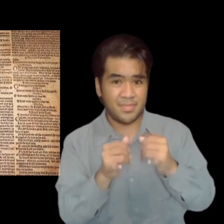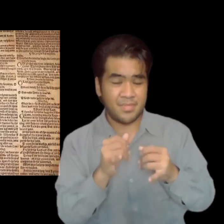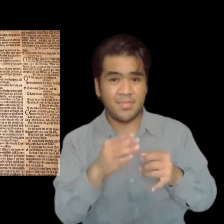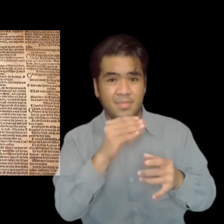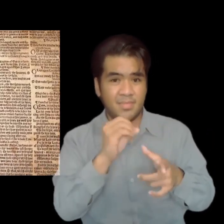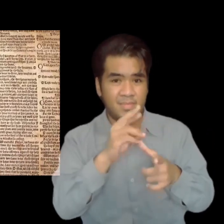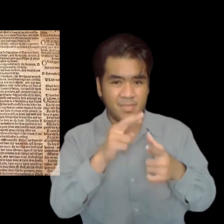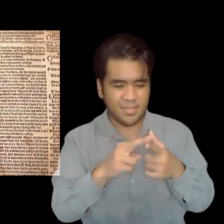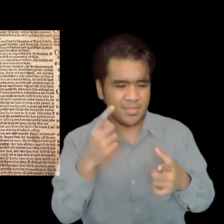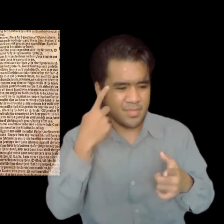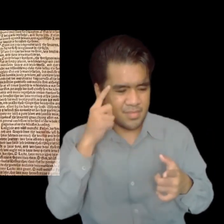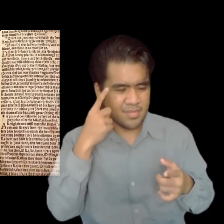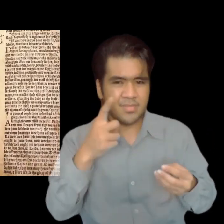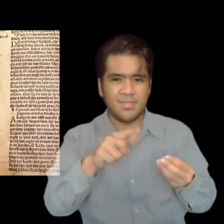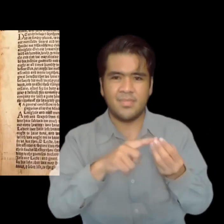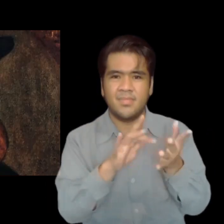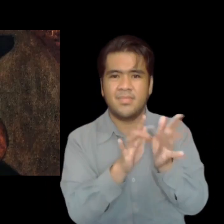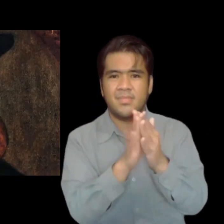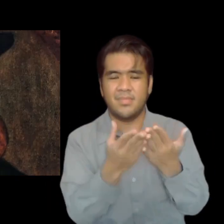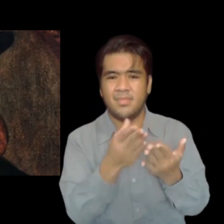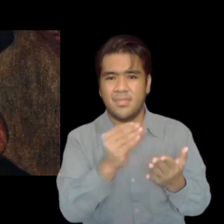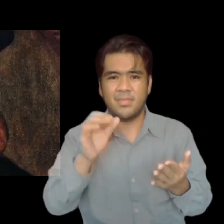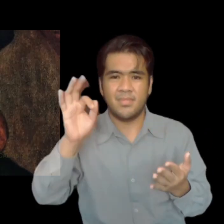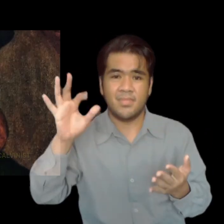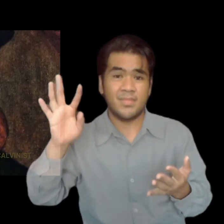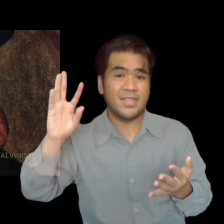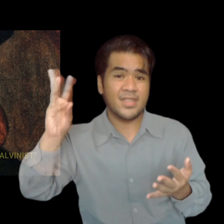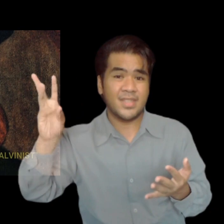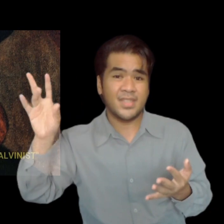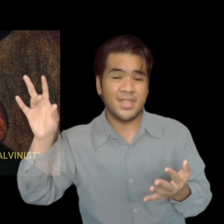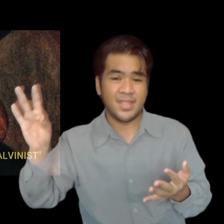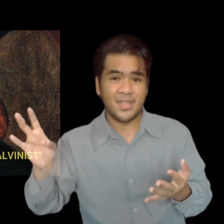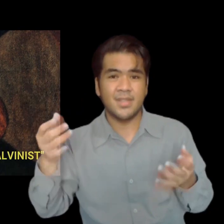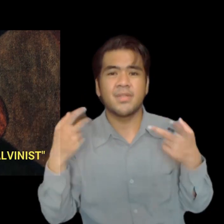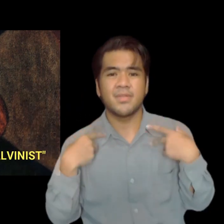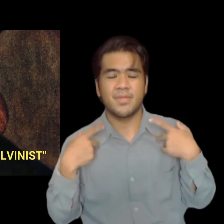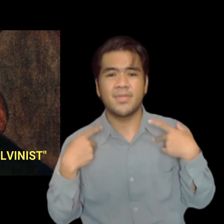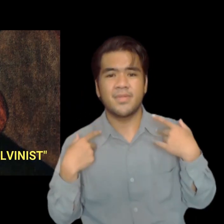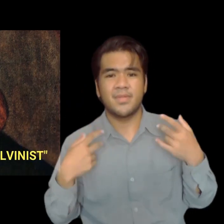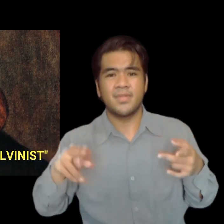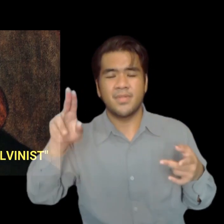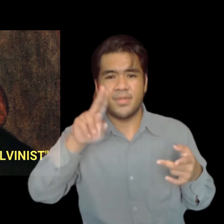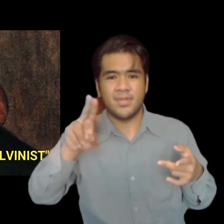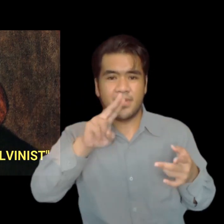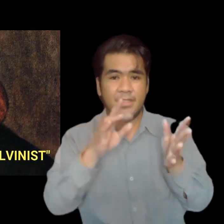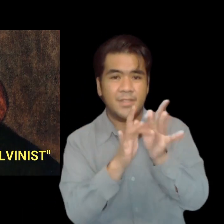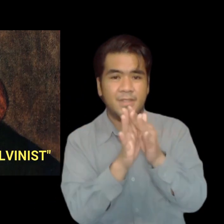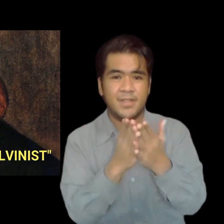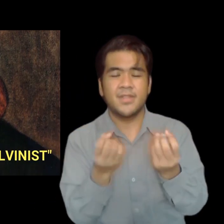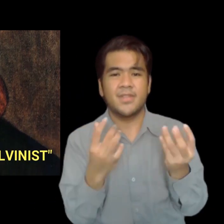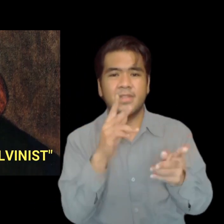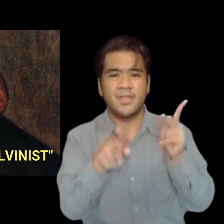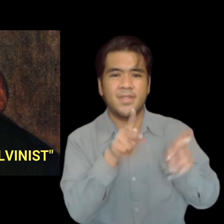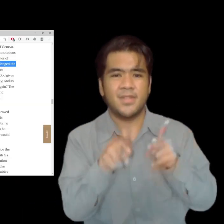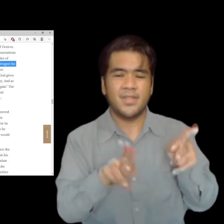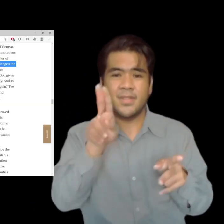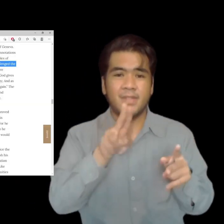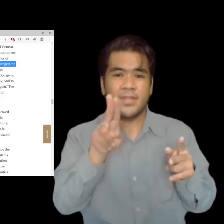study notes. But these commentary notes are pro-Calvinist, or based on the teachings of John Calvin, which challenged